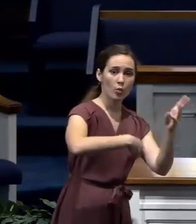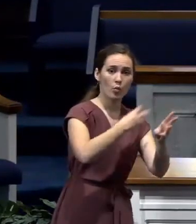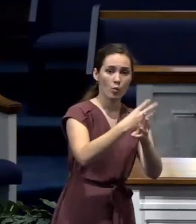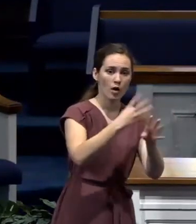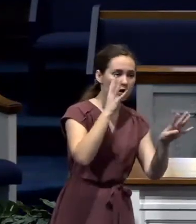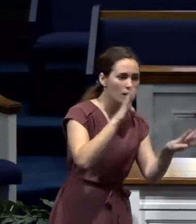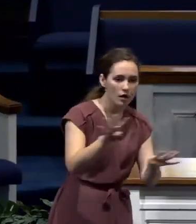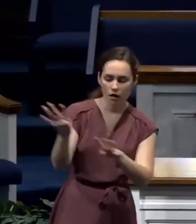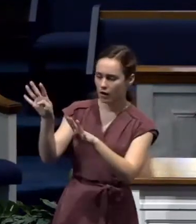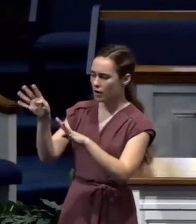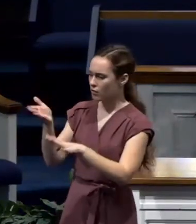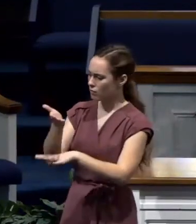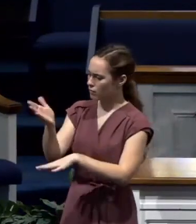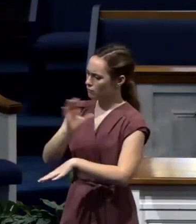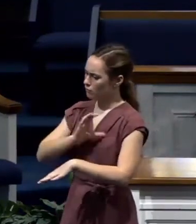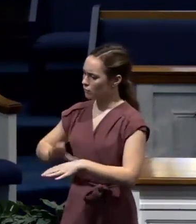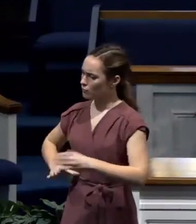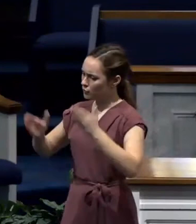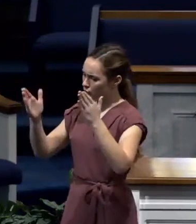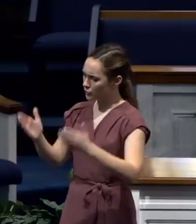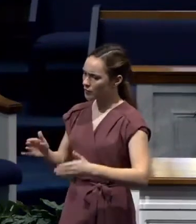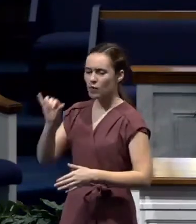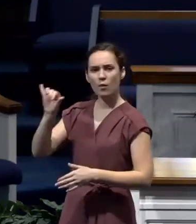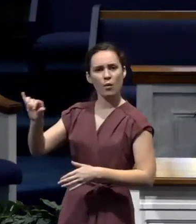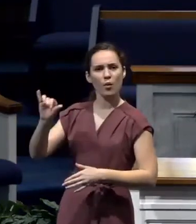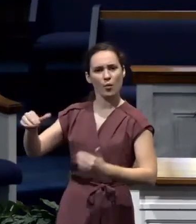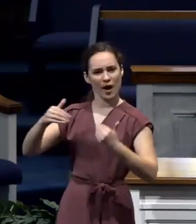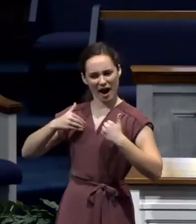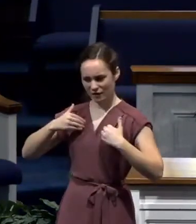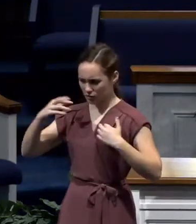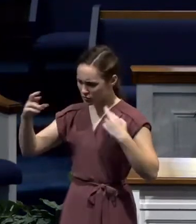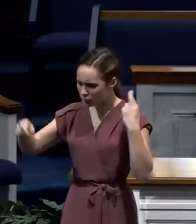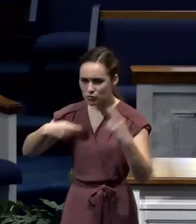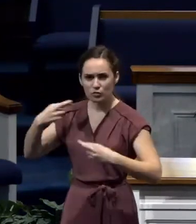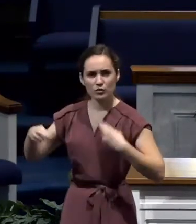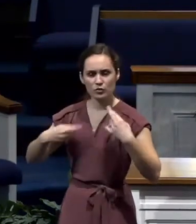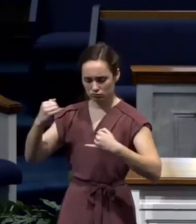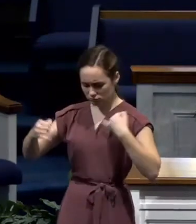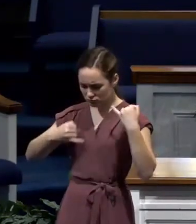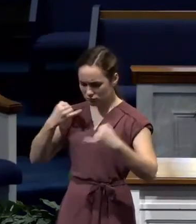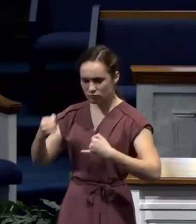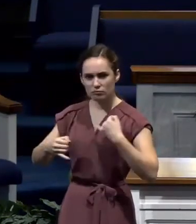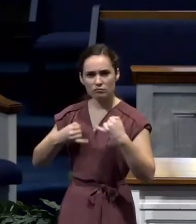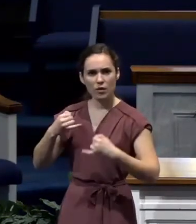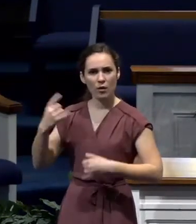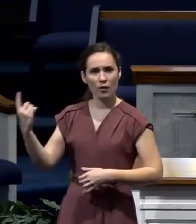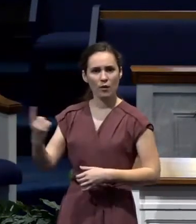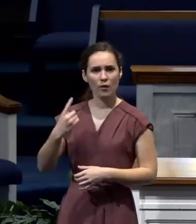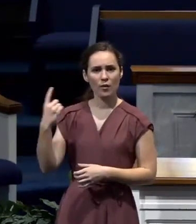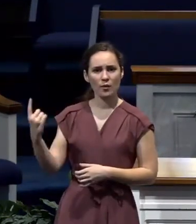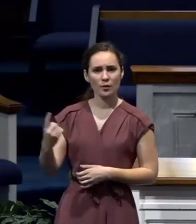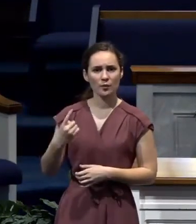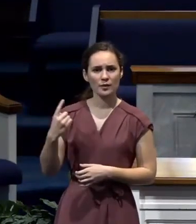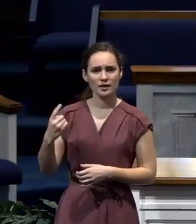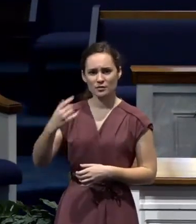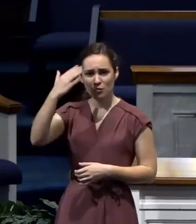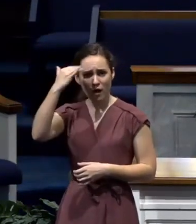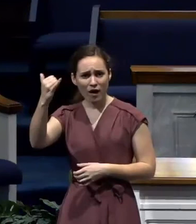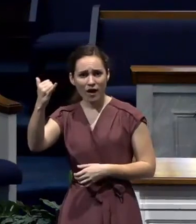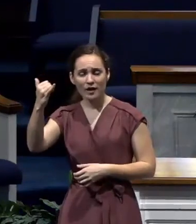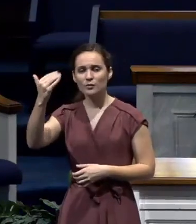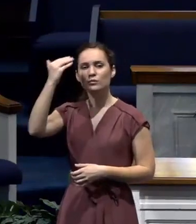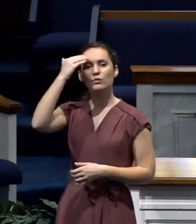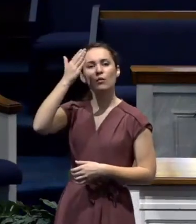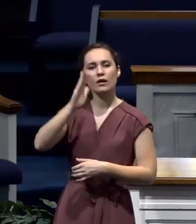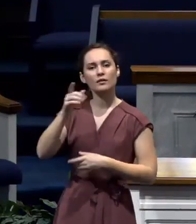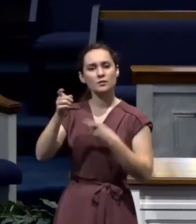us see in God's people that spirit of joy and rejoicing at the hand of God in all